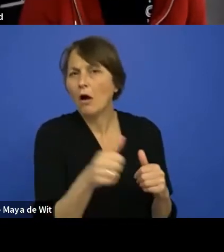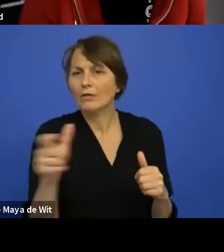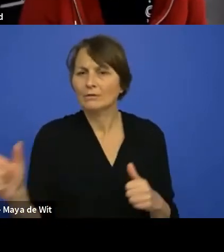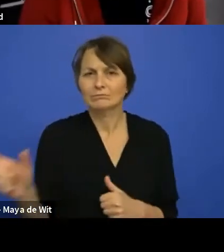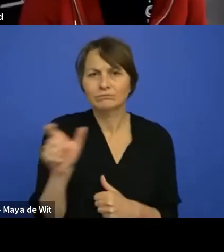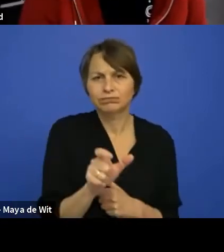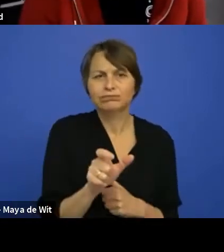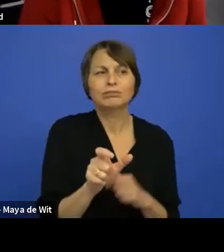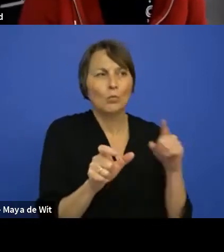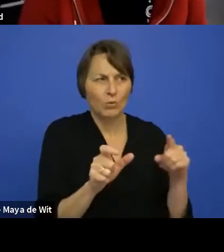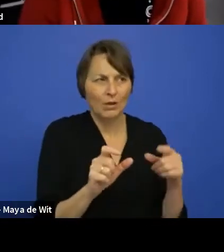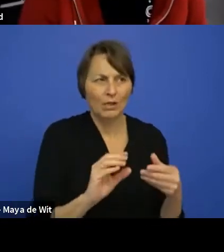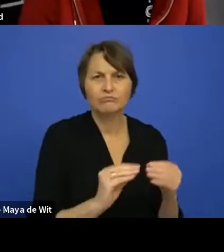think that's a, that's a really valid point.